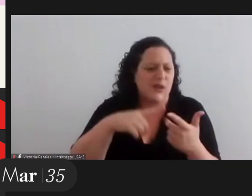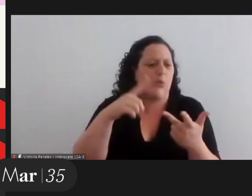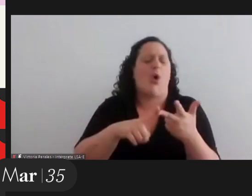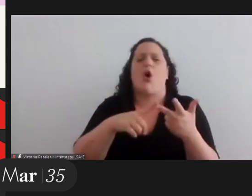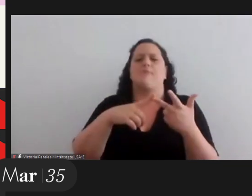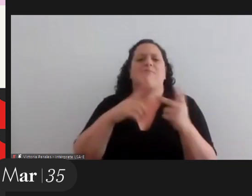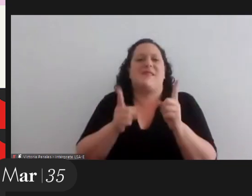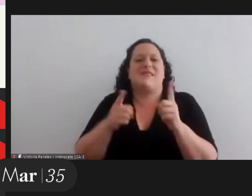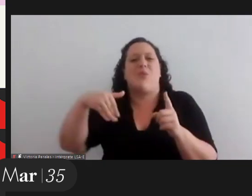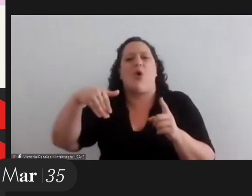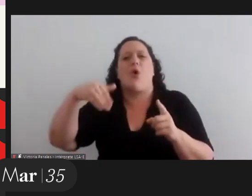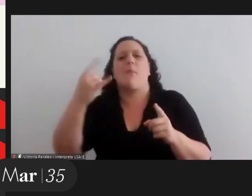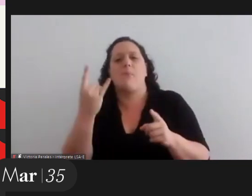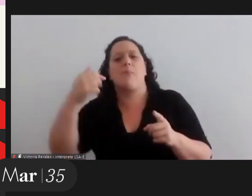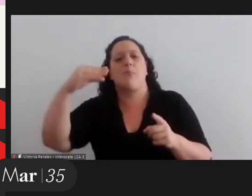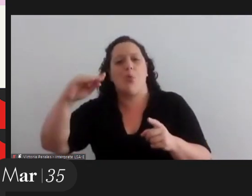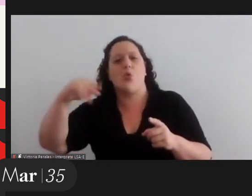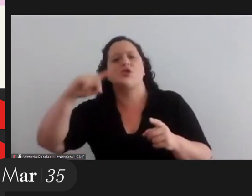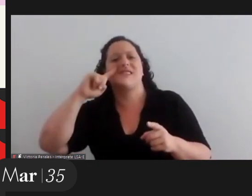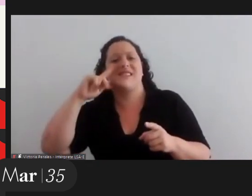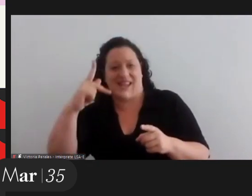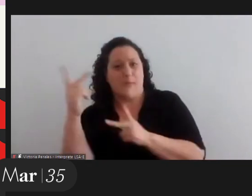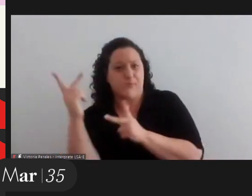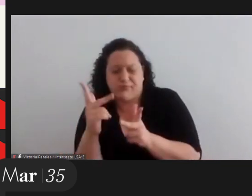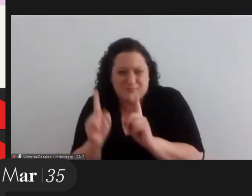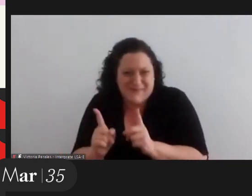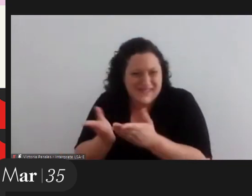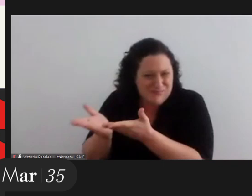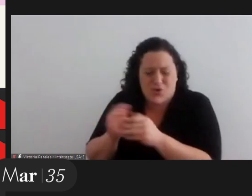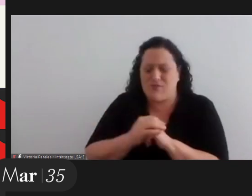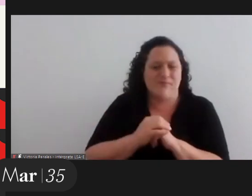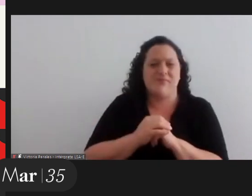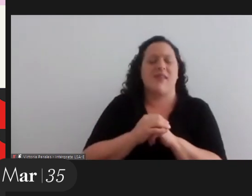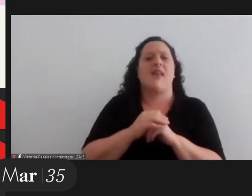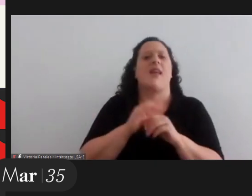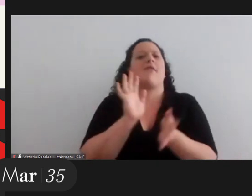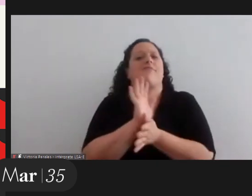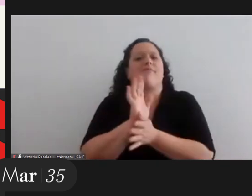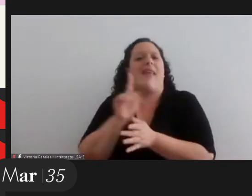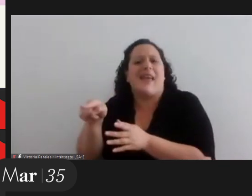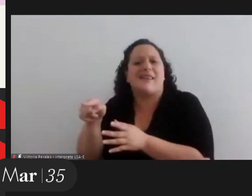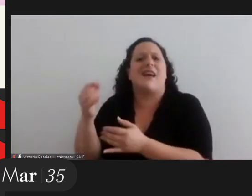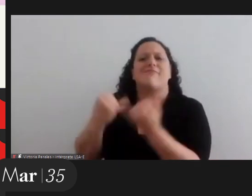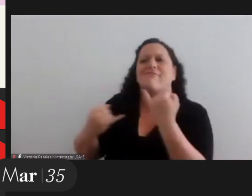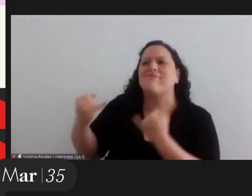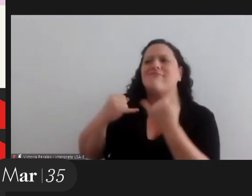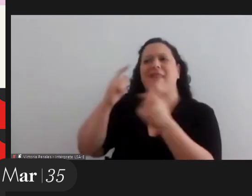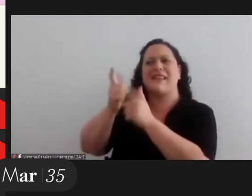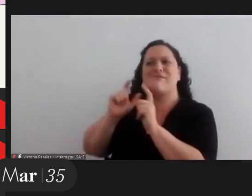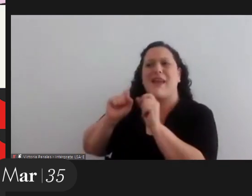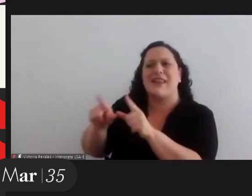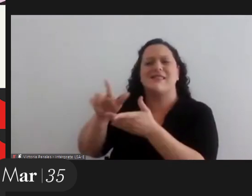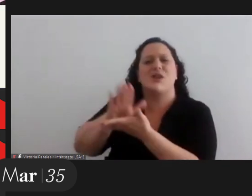field as anna maria much nick pointed out um recalling this moving